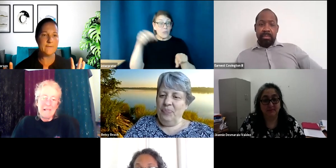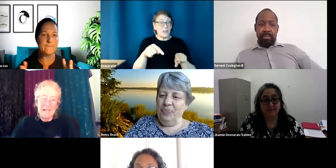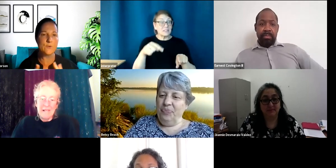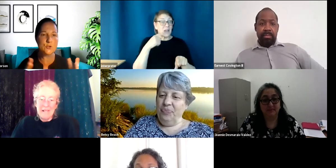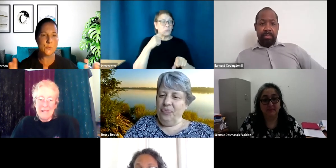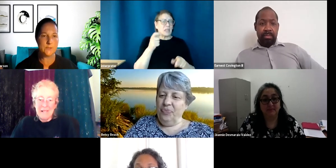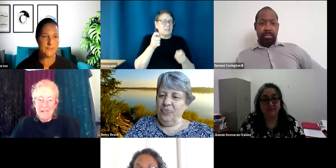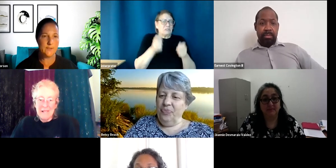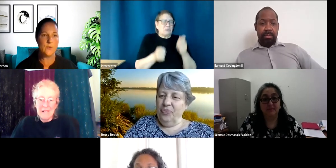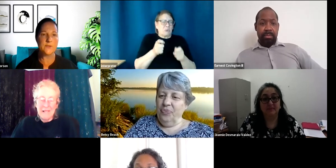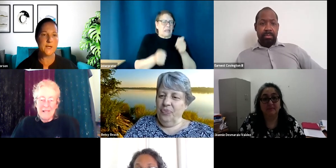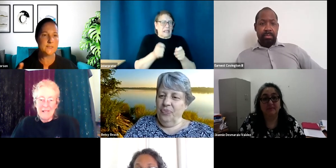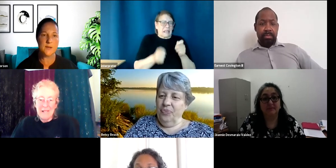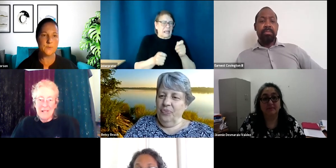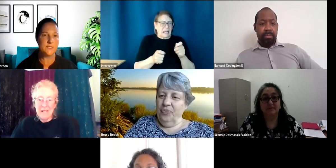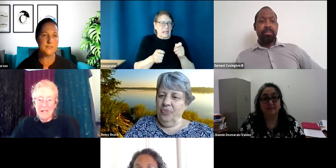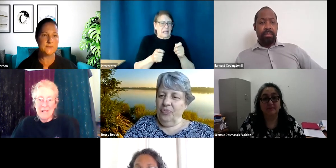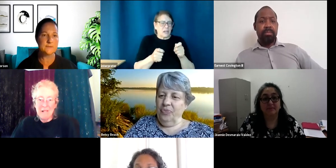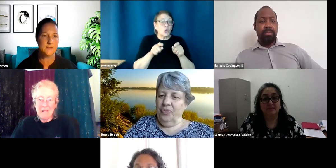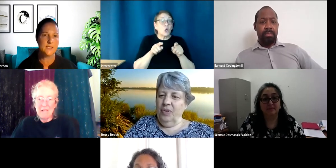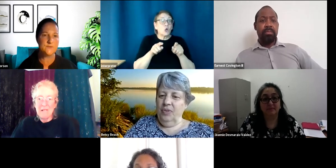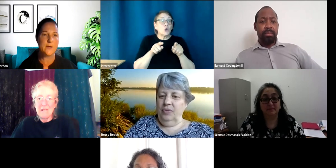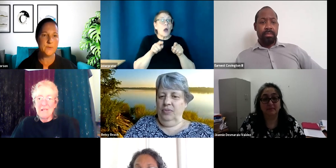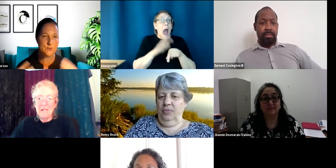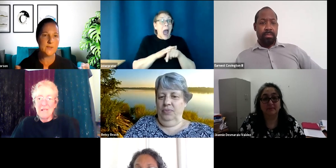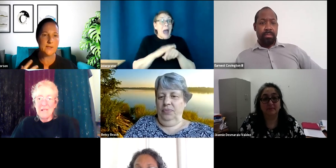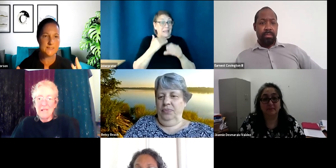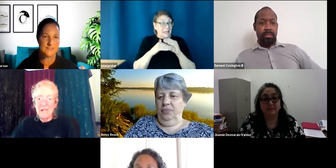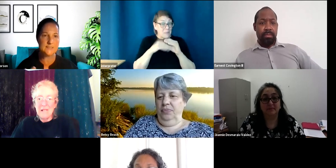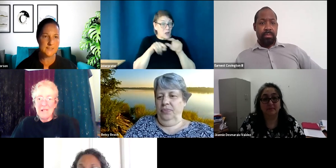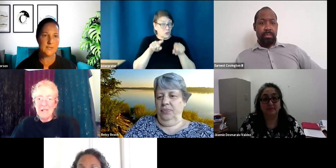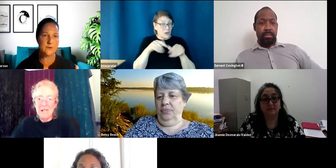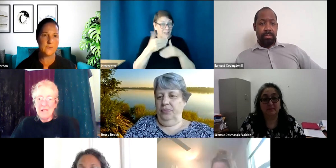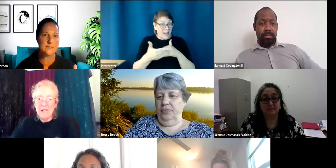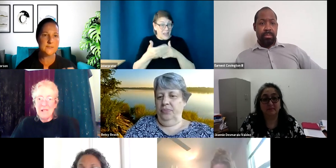it virtually over the next couple days. That's fine because we kind of discussed it here. Correct?